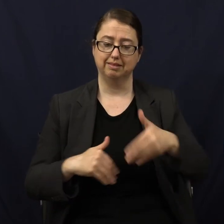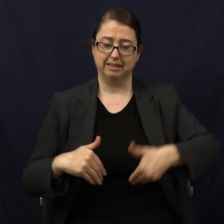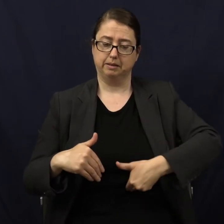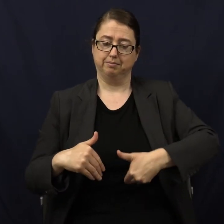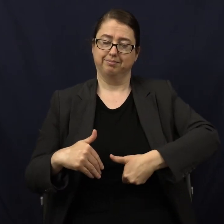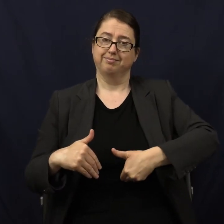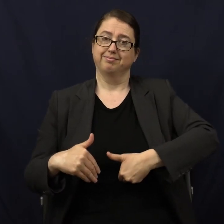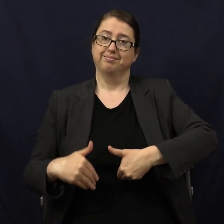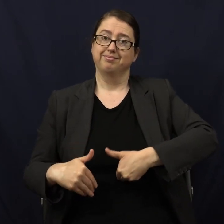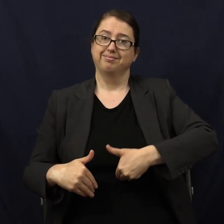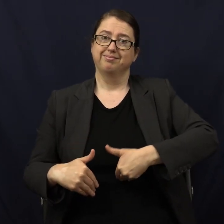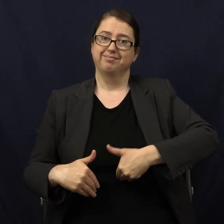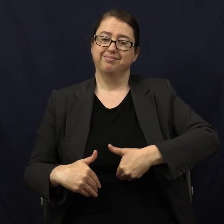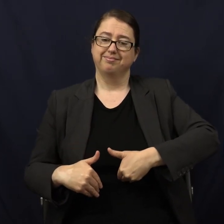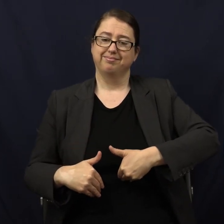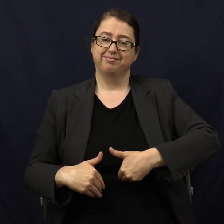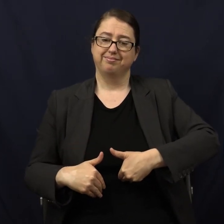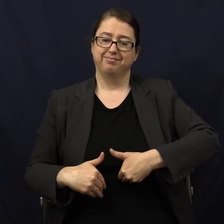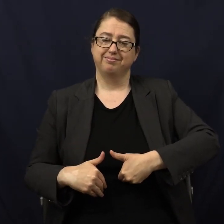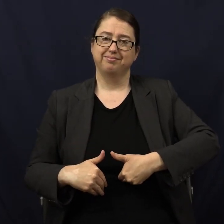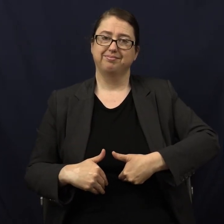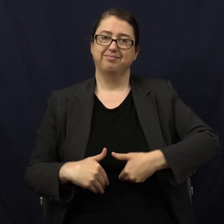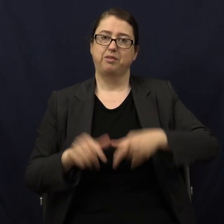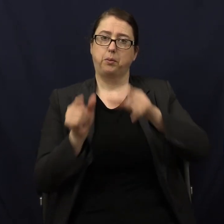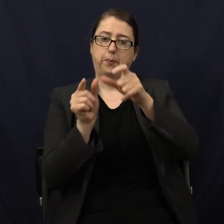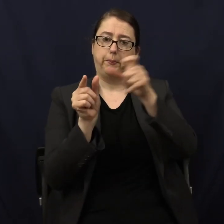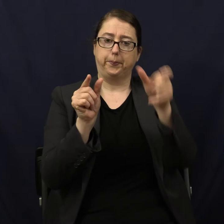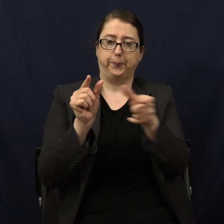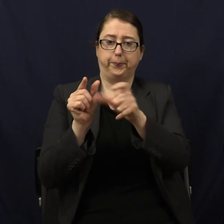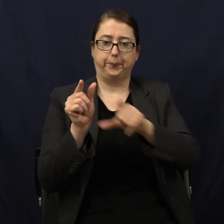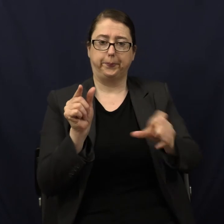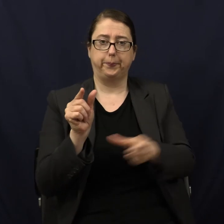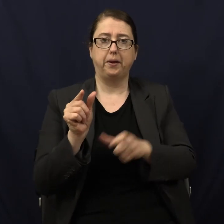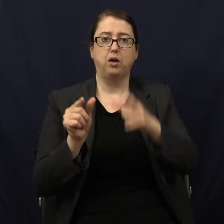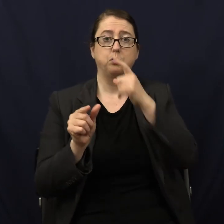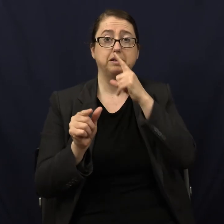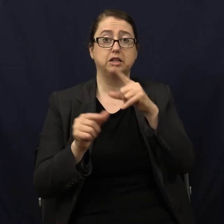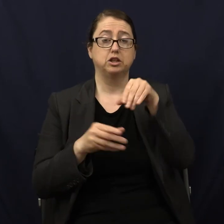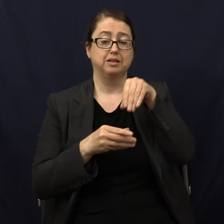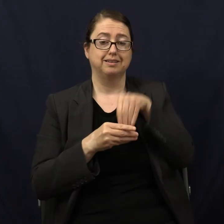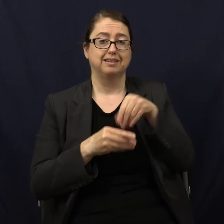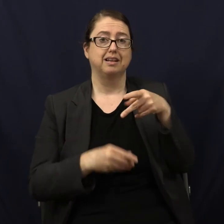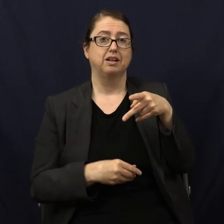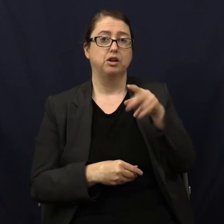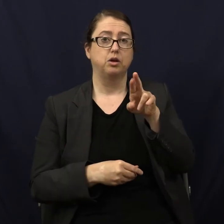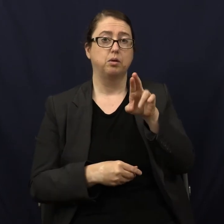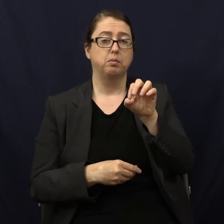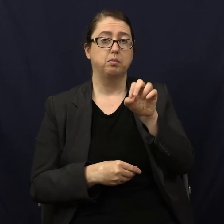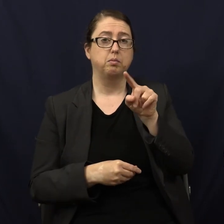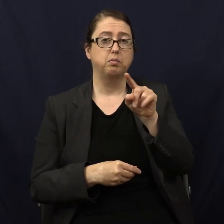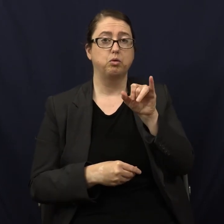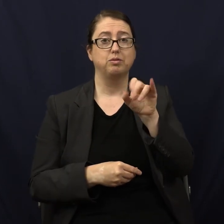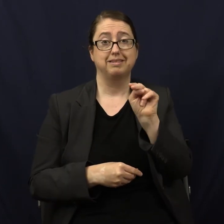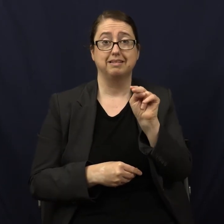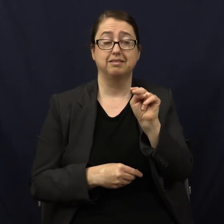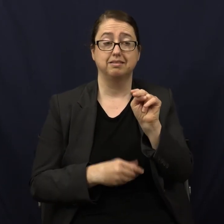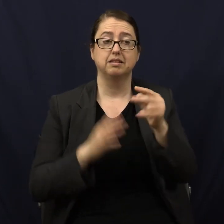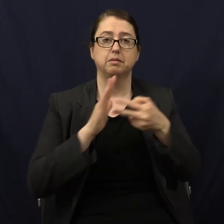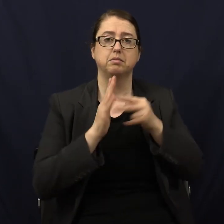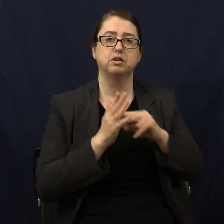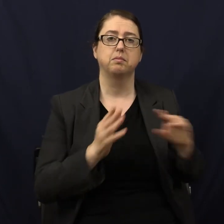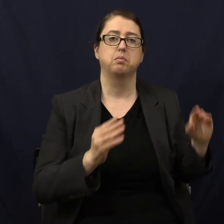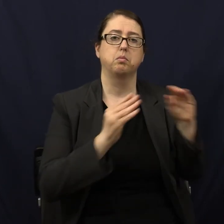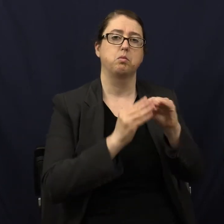Stomach, right? And when you ingest protein, you have to produce an enzyme to digest them.